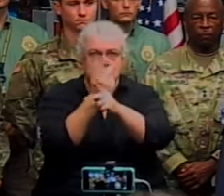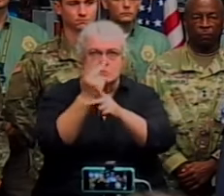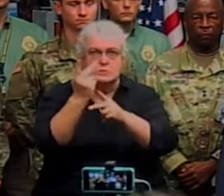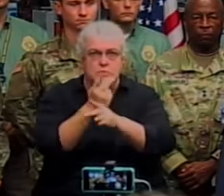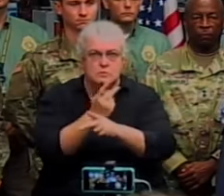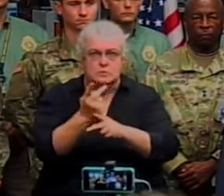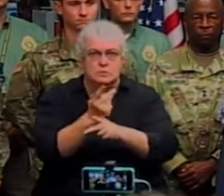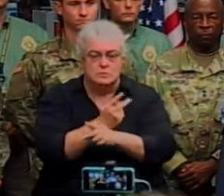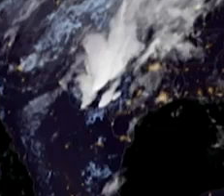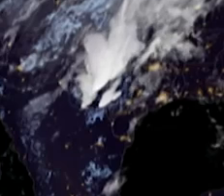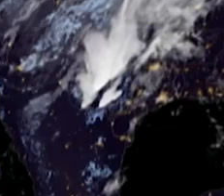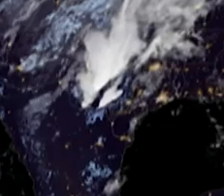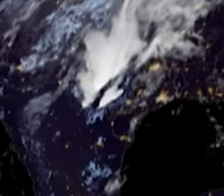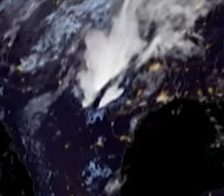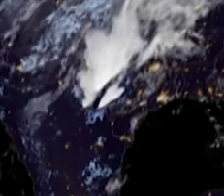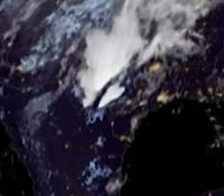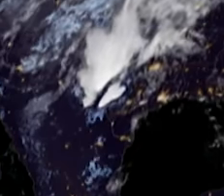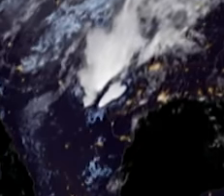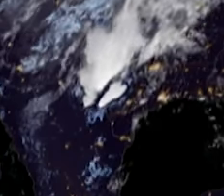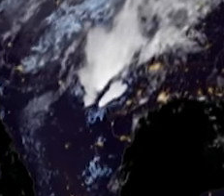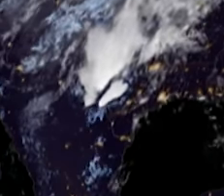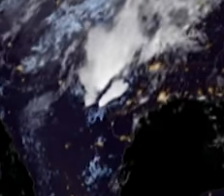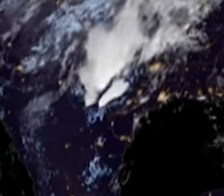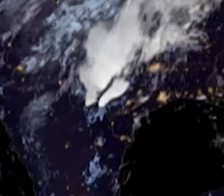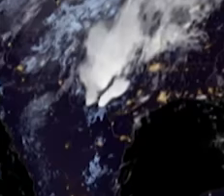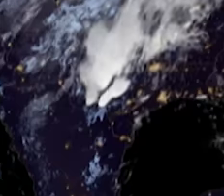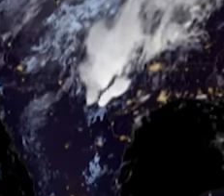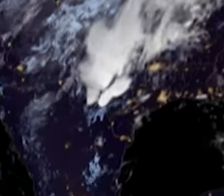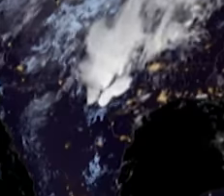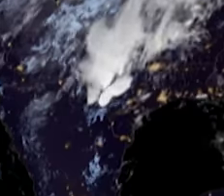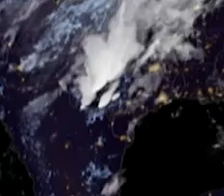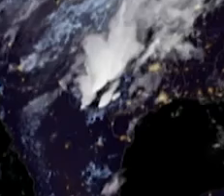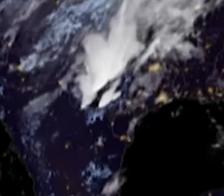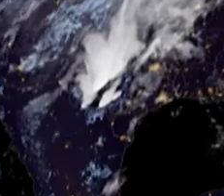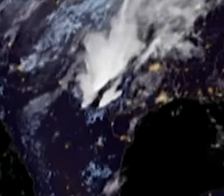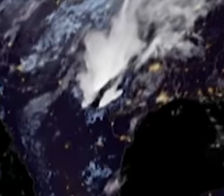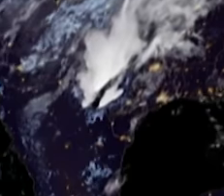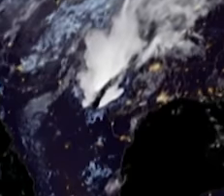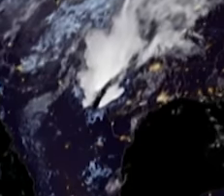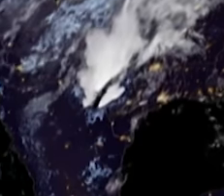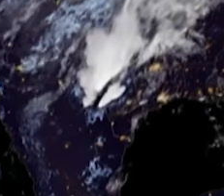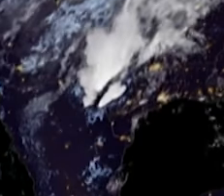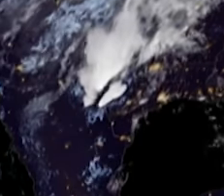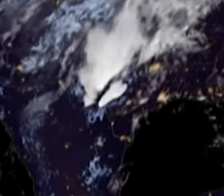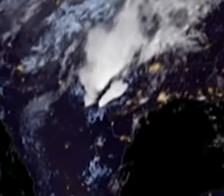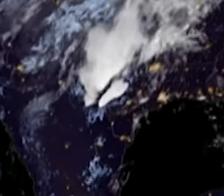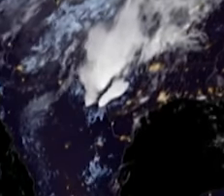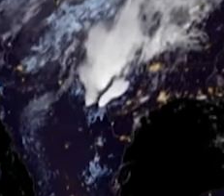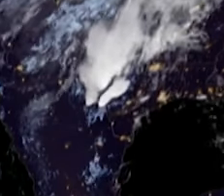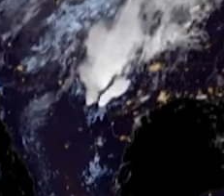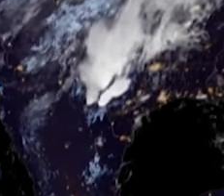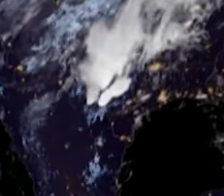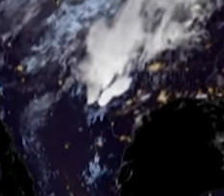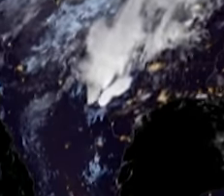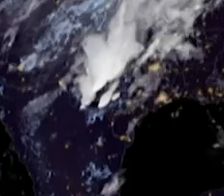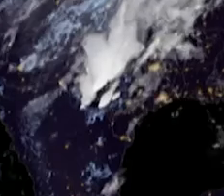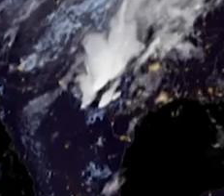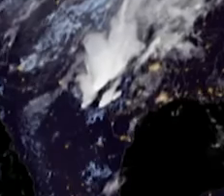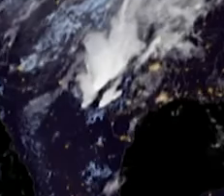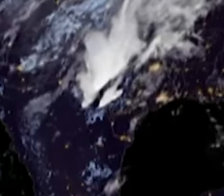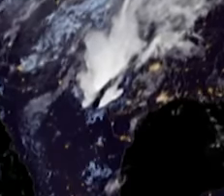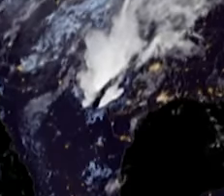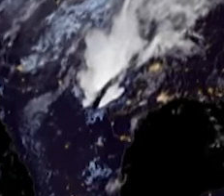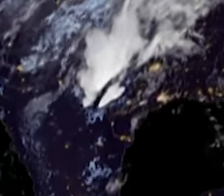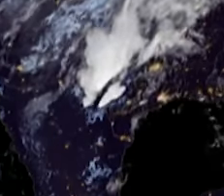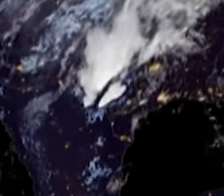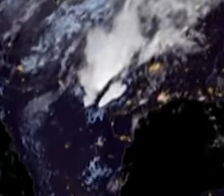away from seeing impacts. The time to prepare is now. Yesterday, I formally asked President Trump to issue a pre-landfall